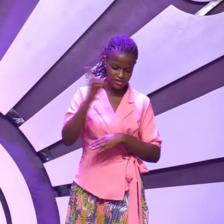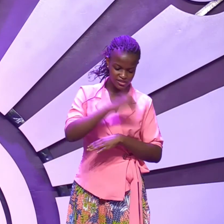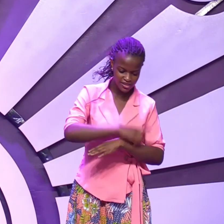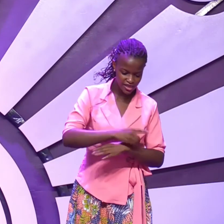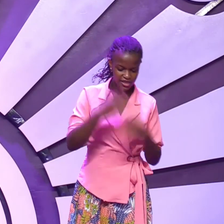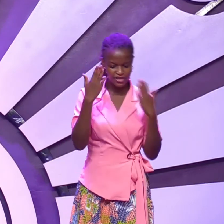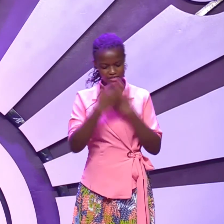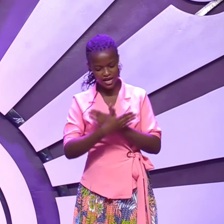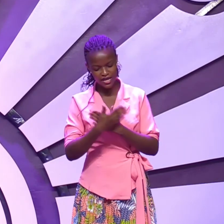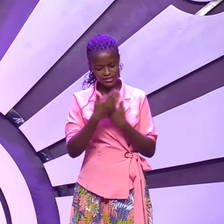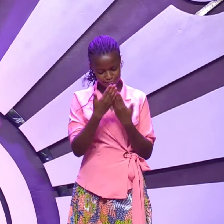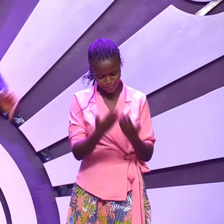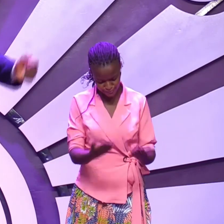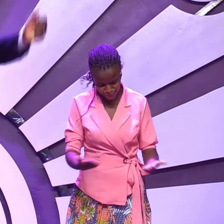floor